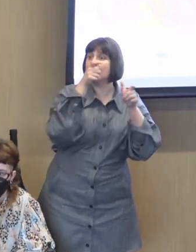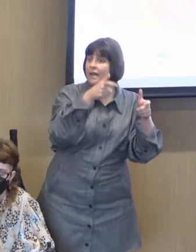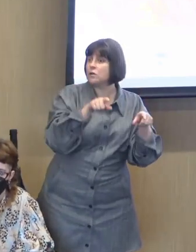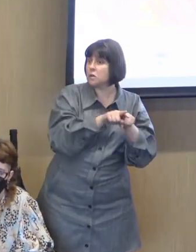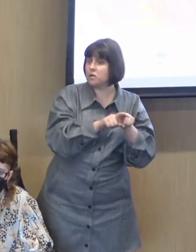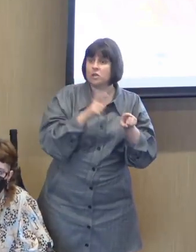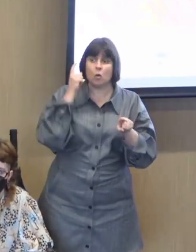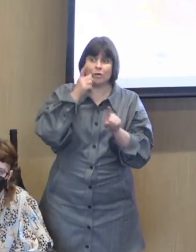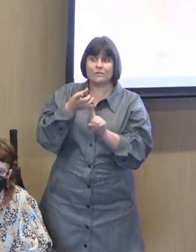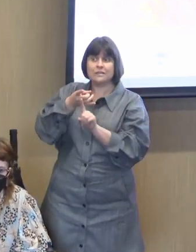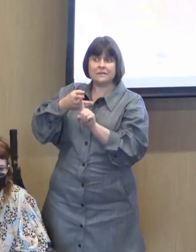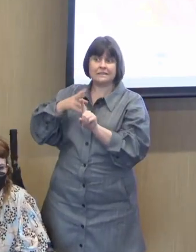mental health